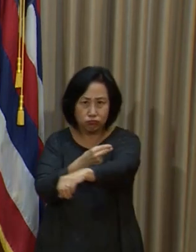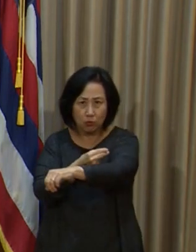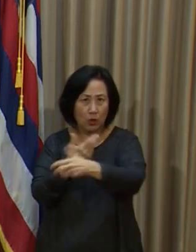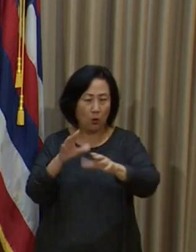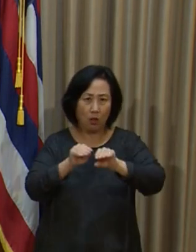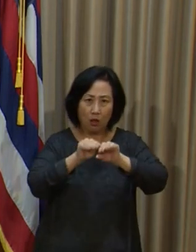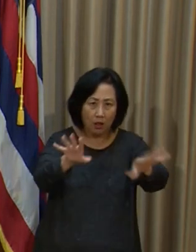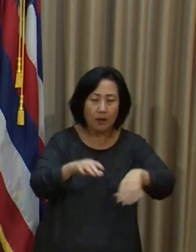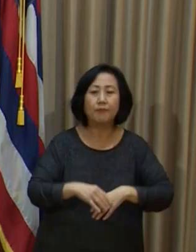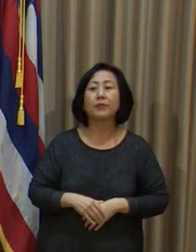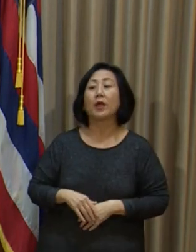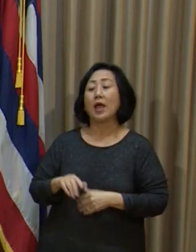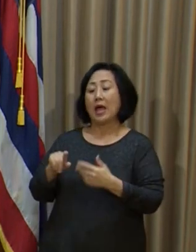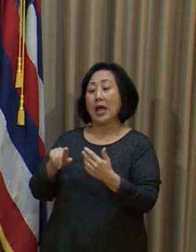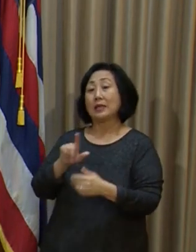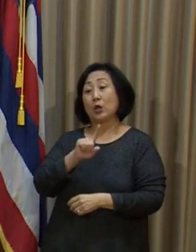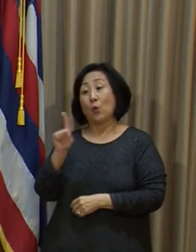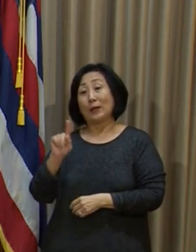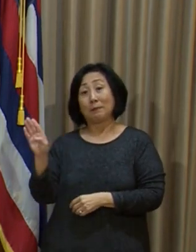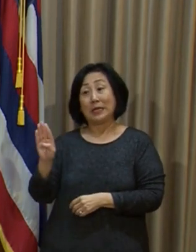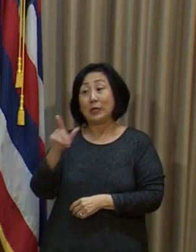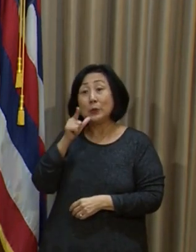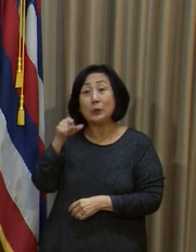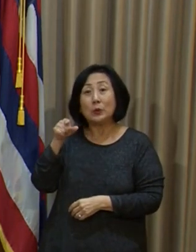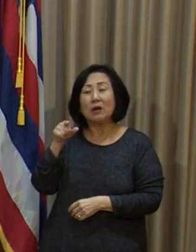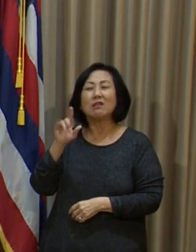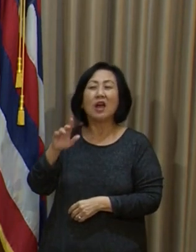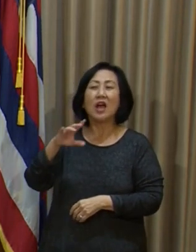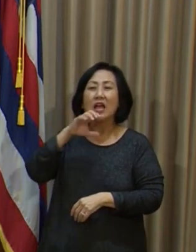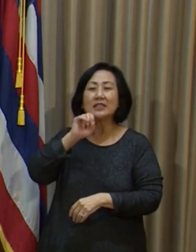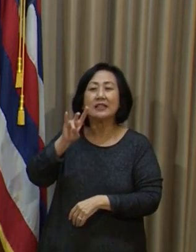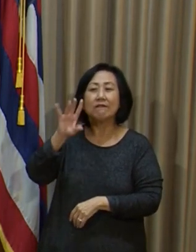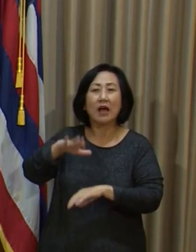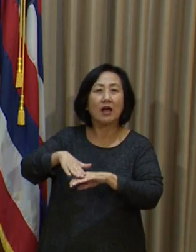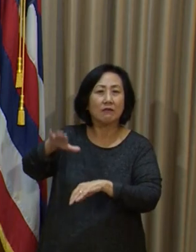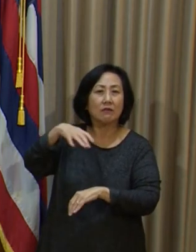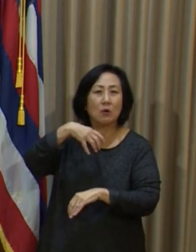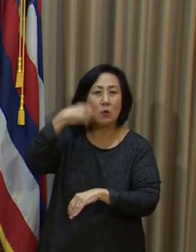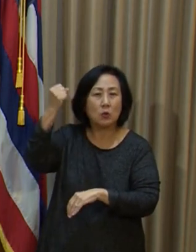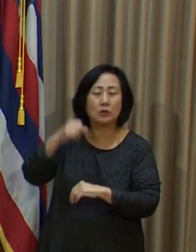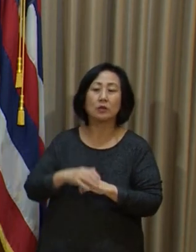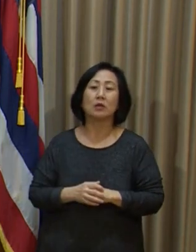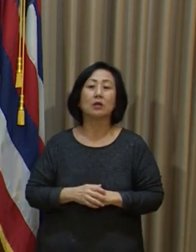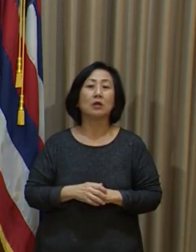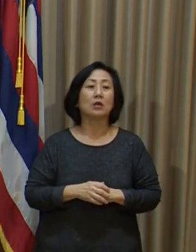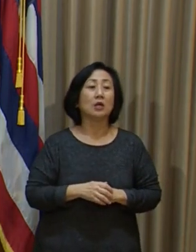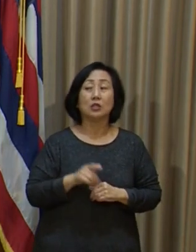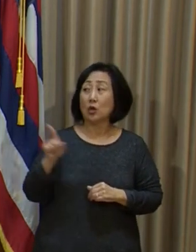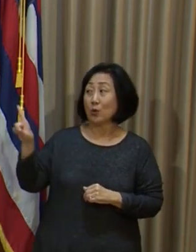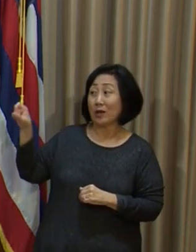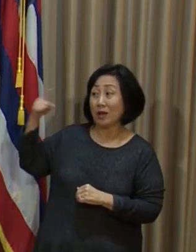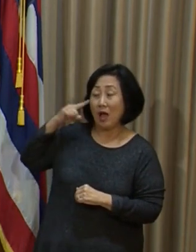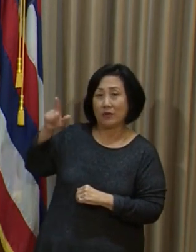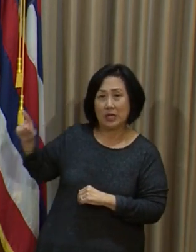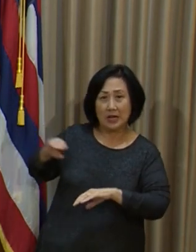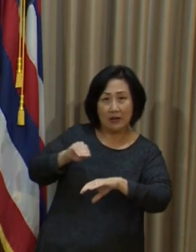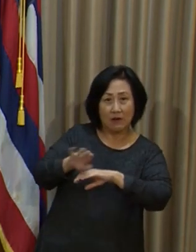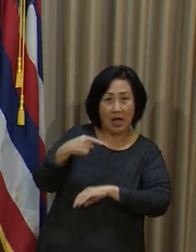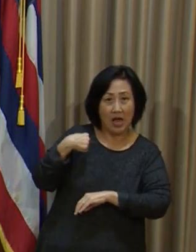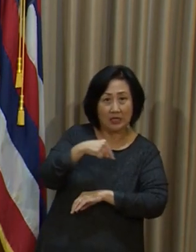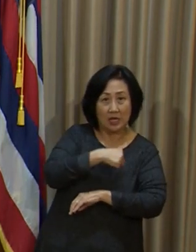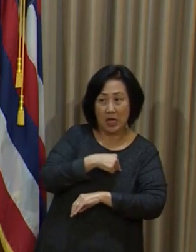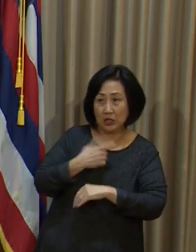finally our top priority in the 1B category, which was individuals 75 and older. So the work that the governor advised us to do